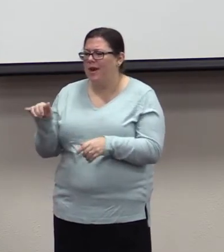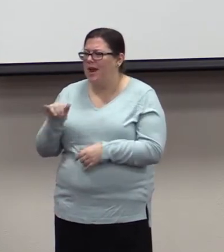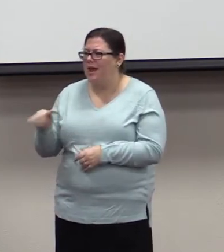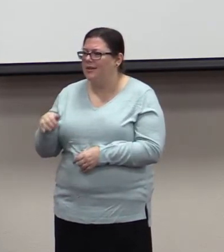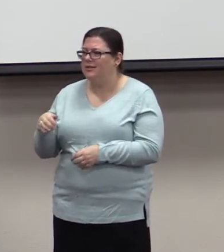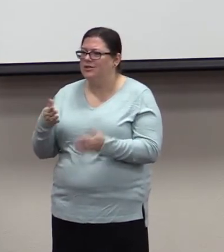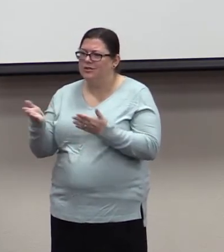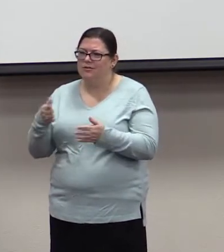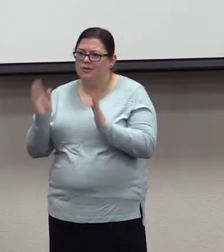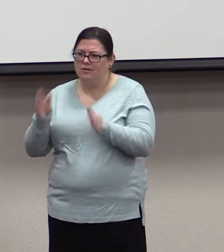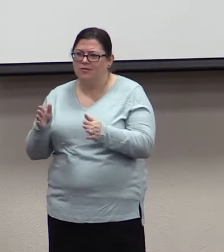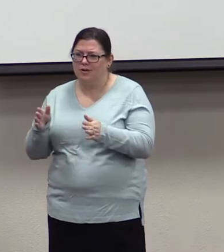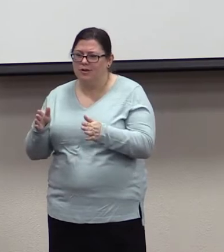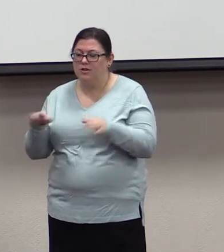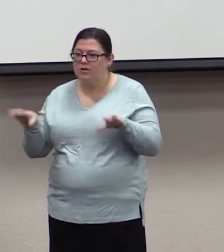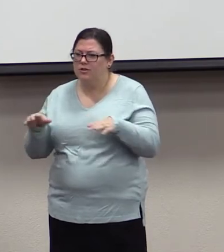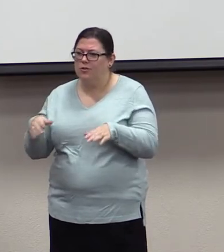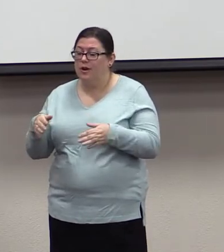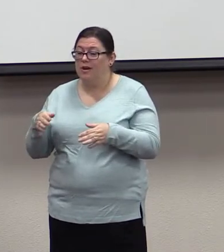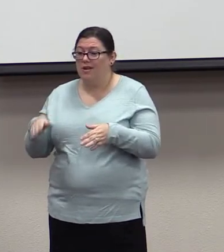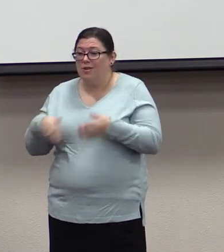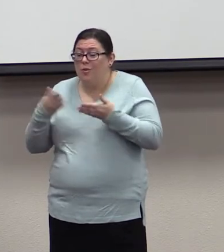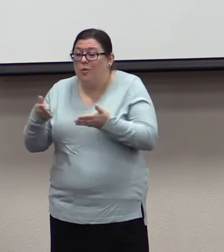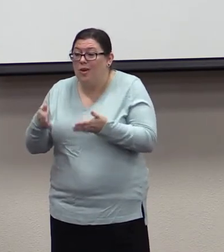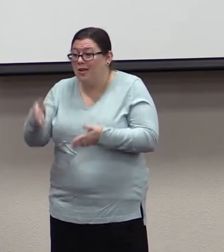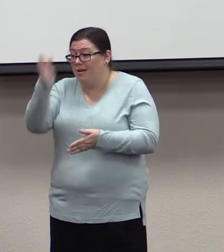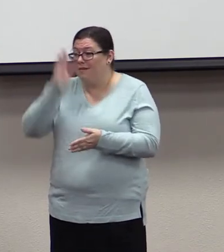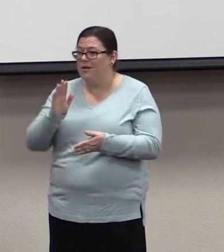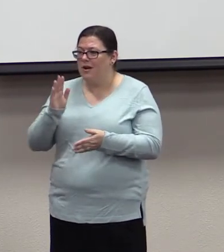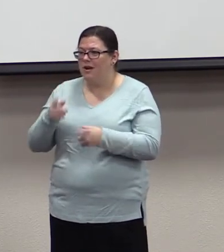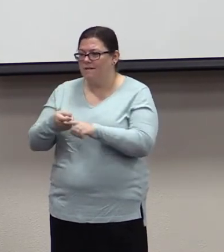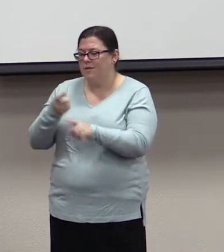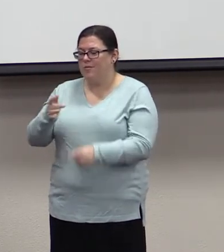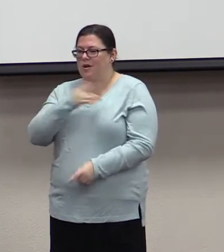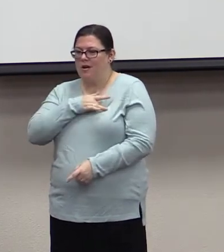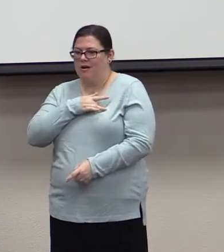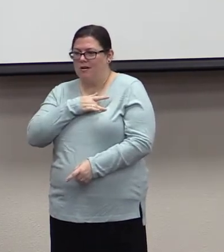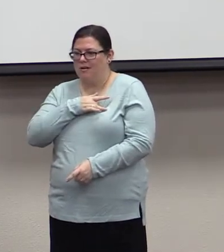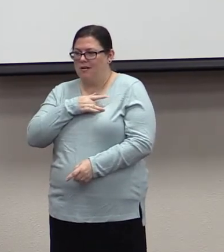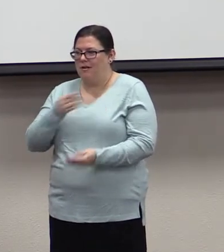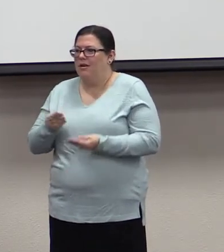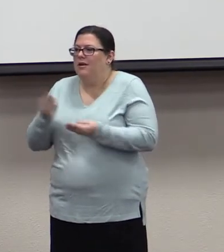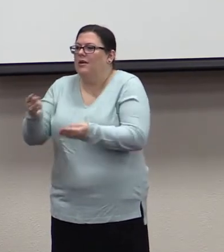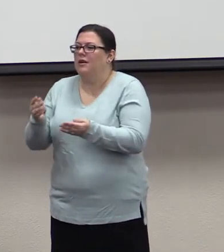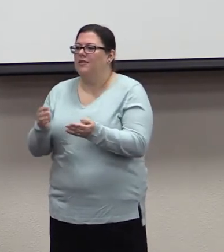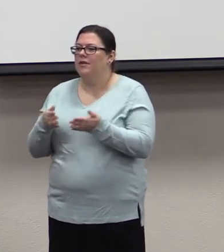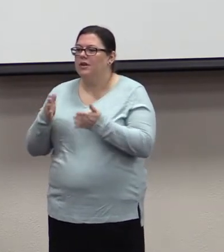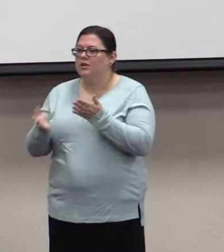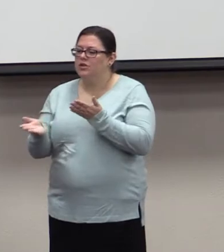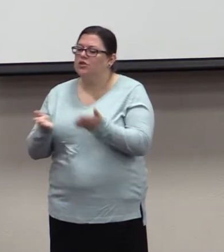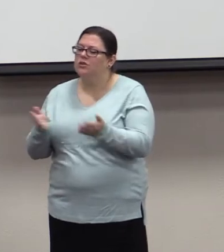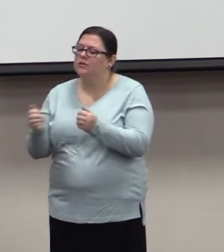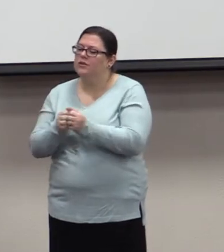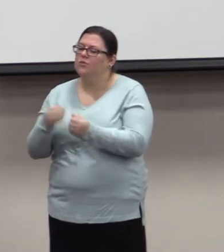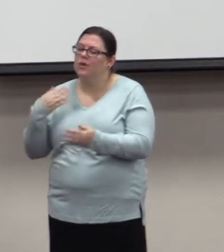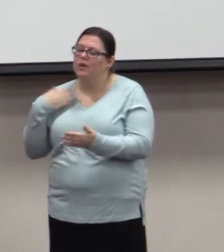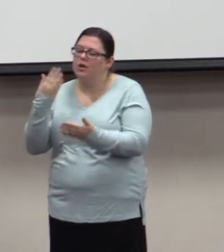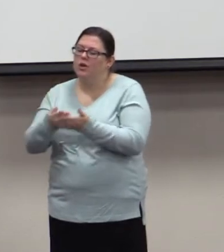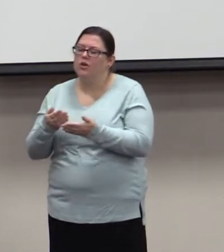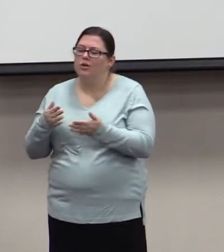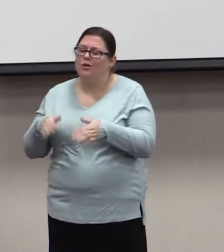God from the heart, rendering service with a good will as to the Lord and not to man,